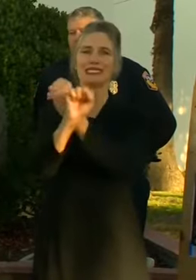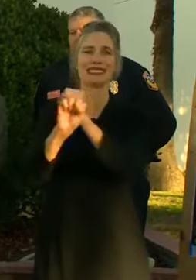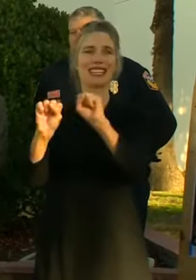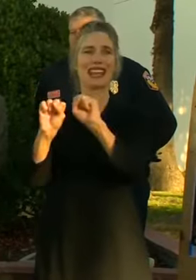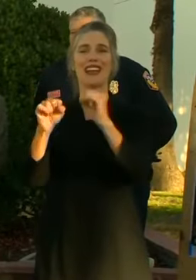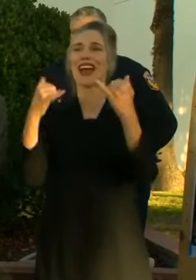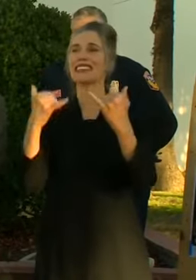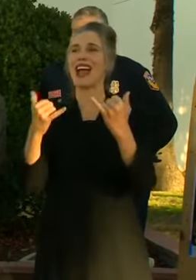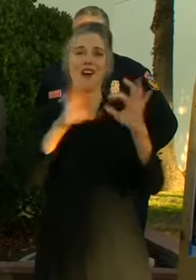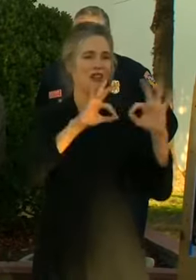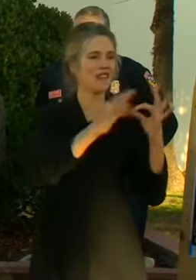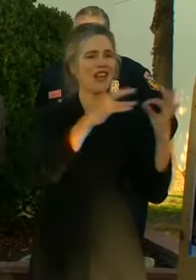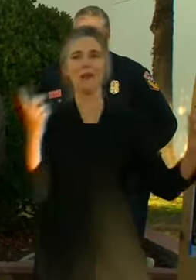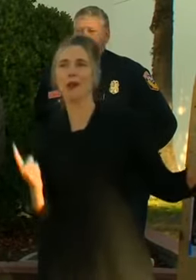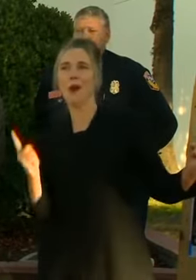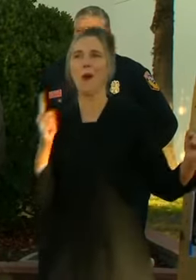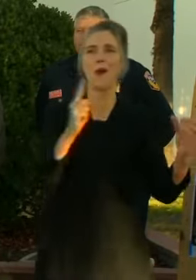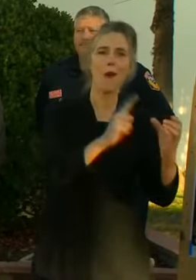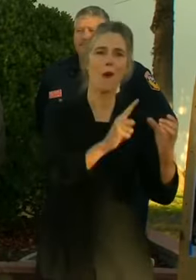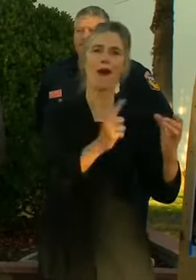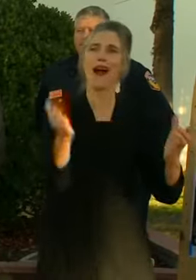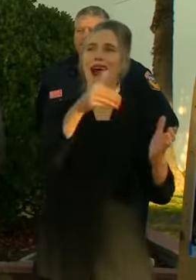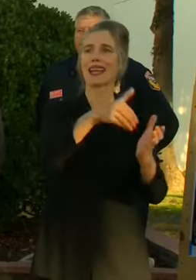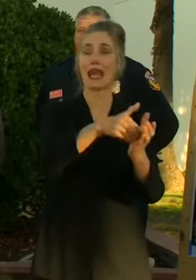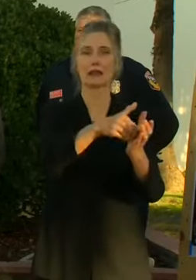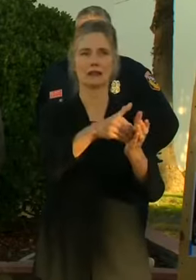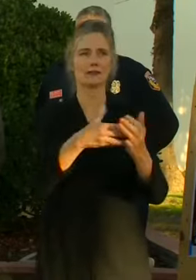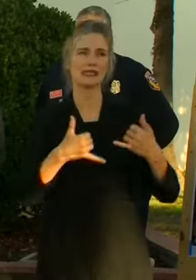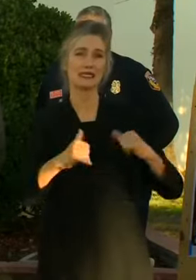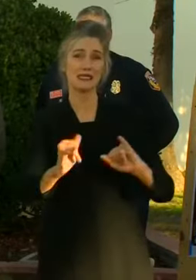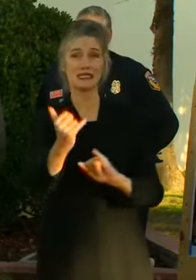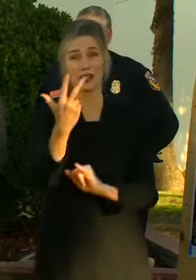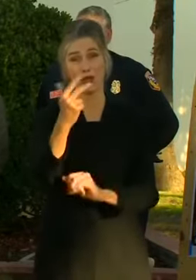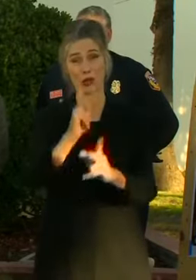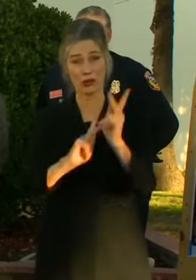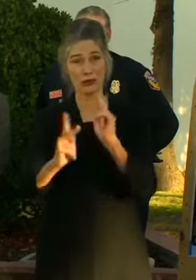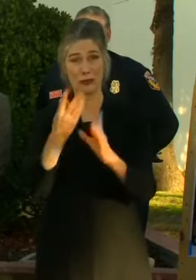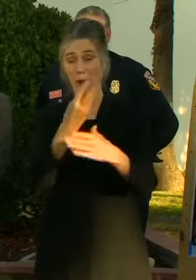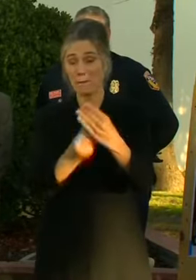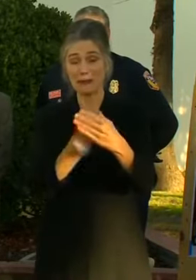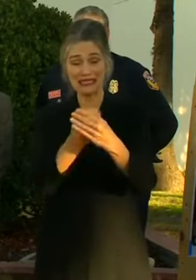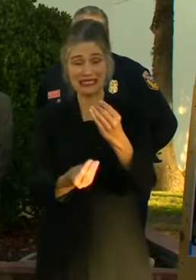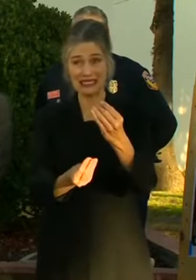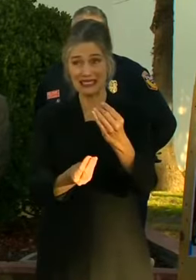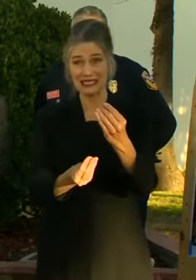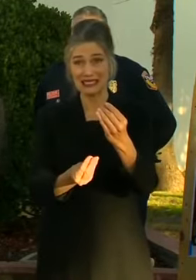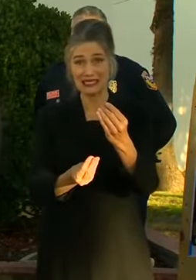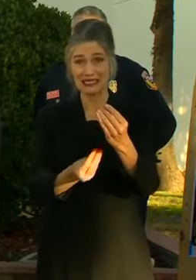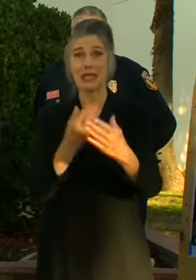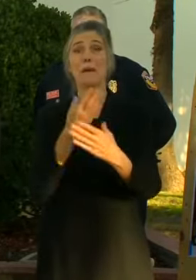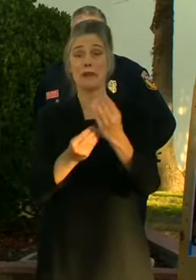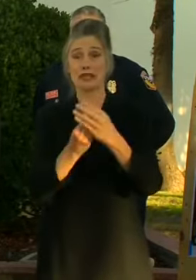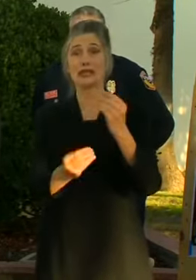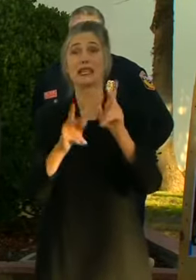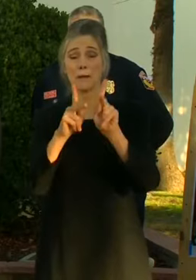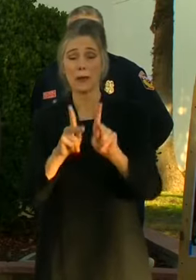reunited with their loved ones, but there are still 13 reported missing persons cases and we have a number of